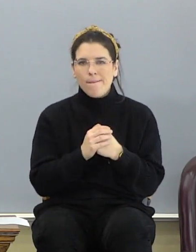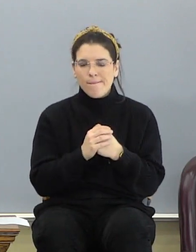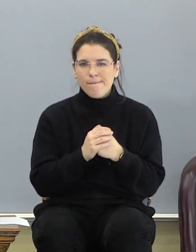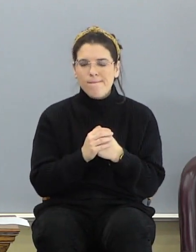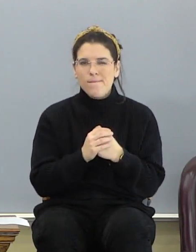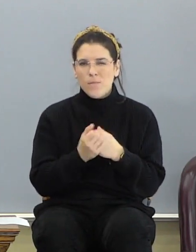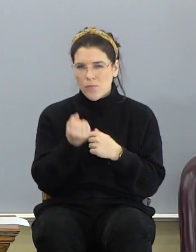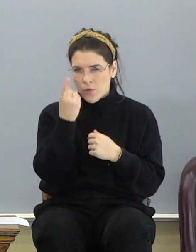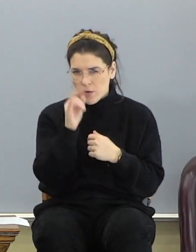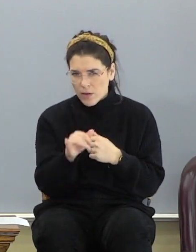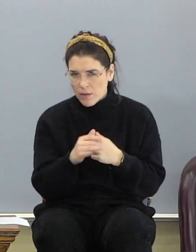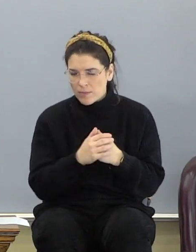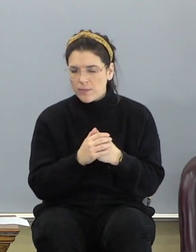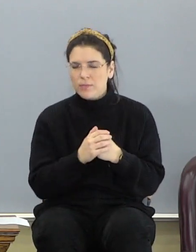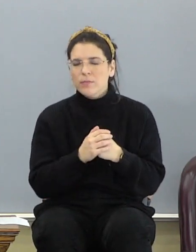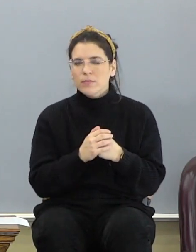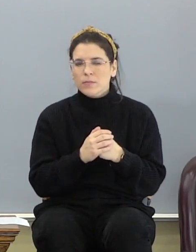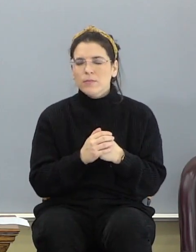You follow that?